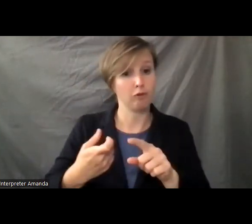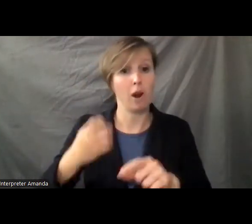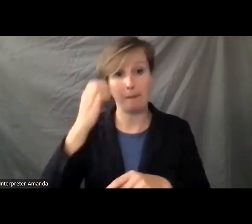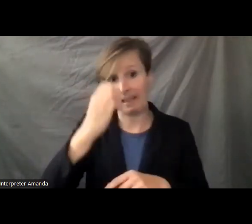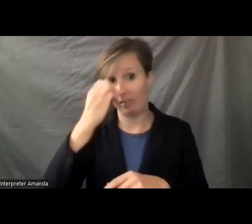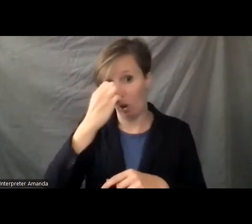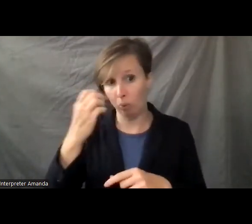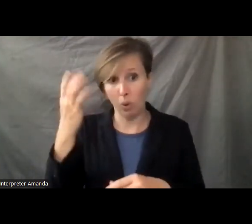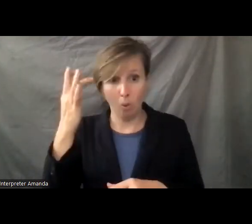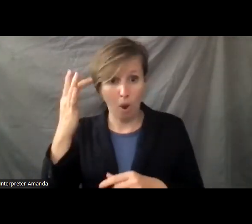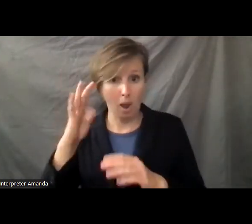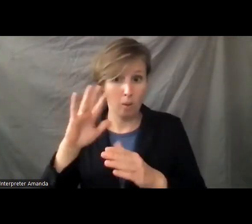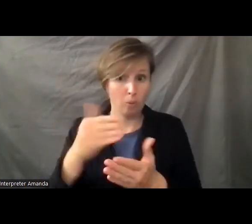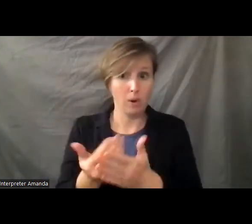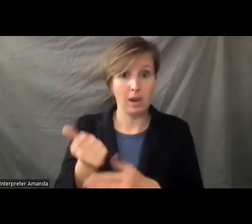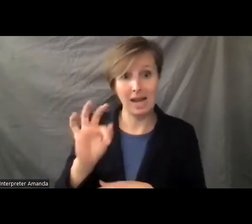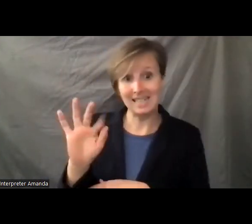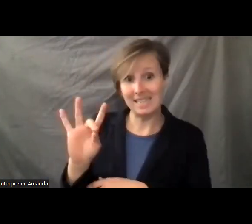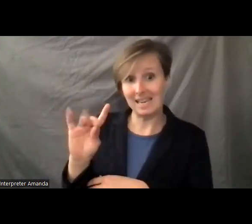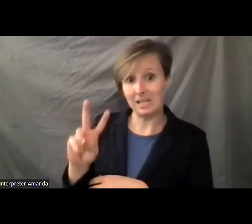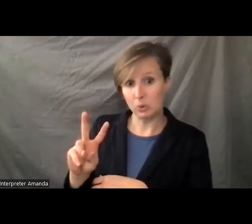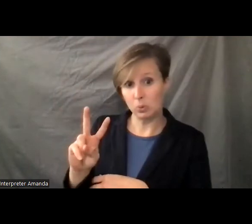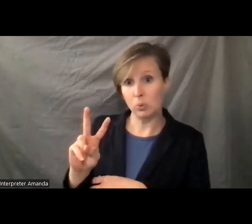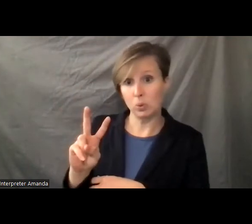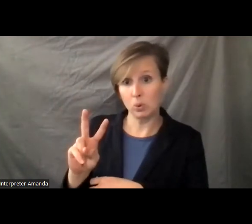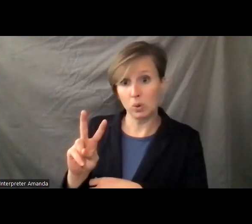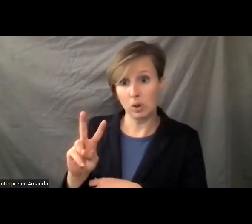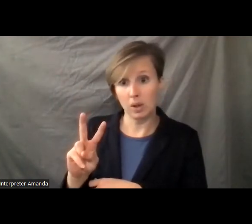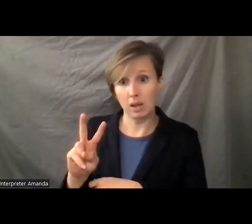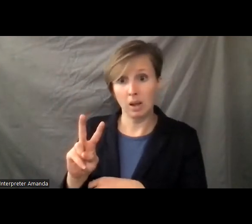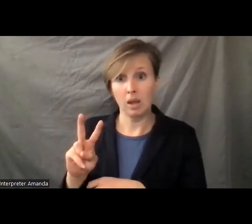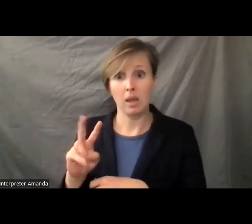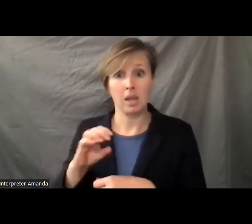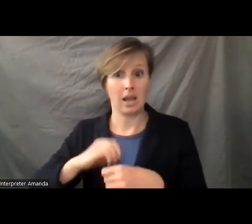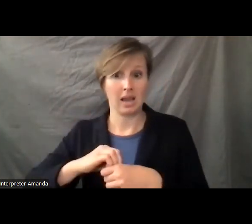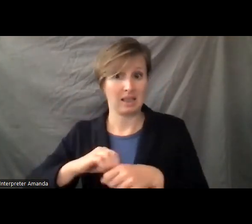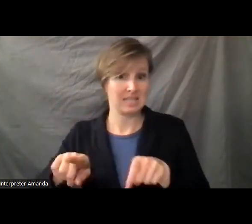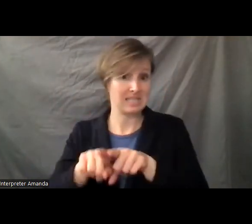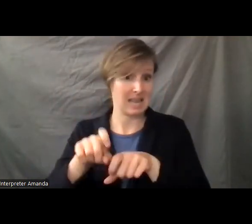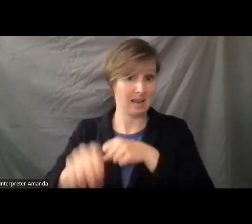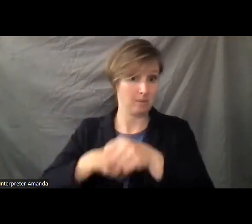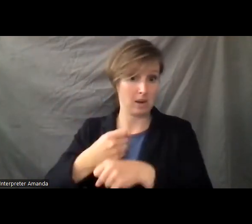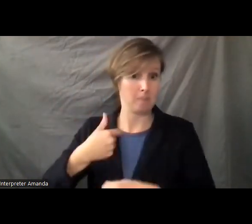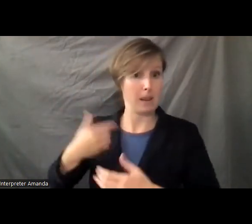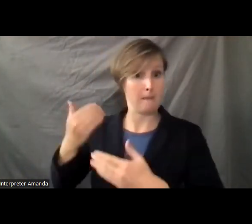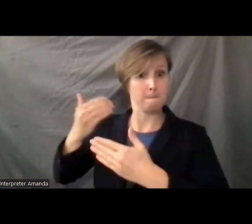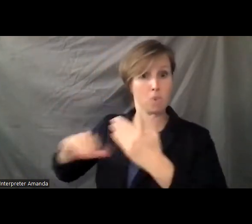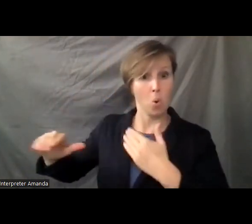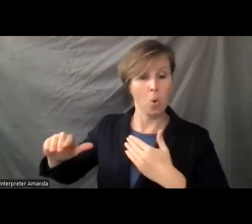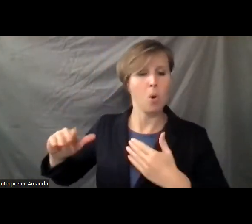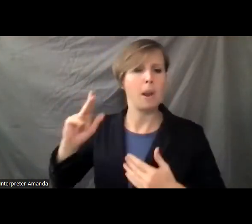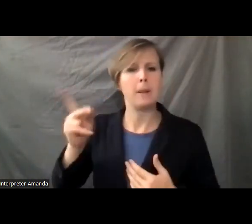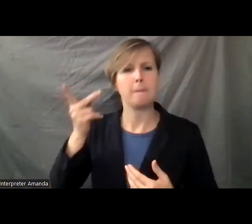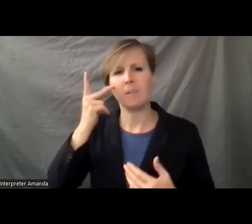arrived here in 1982 was because, you know, within the same year that I was born, there was political strife